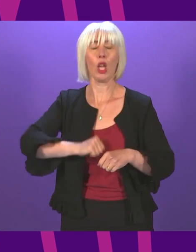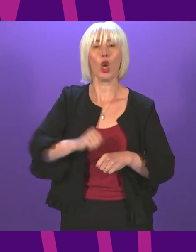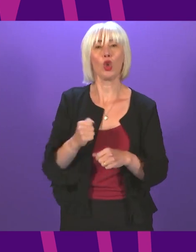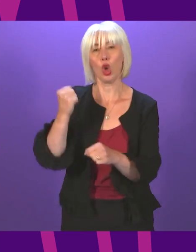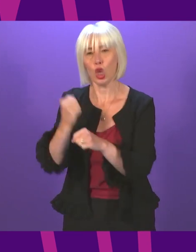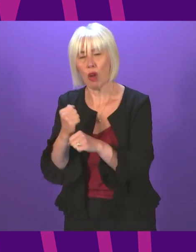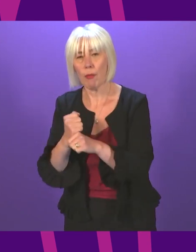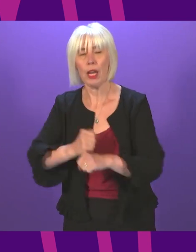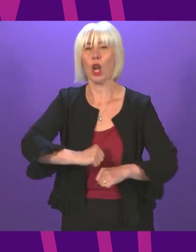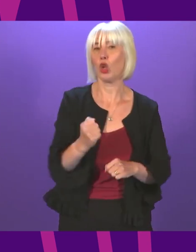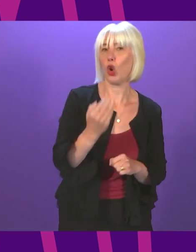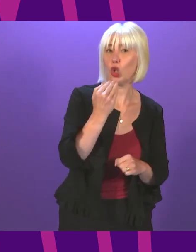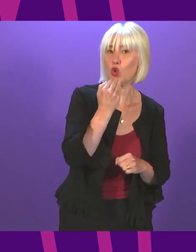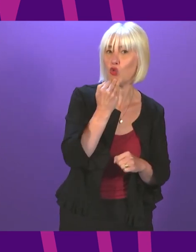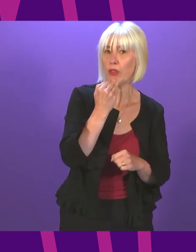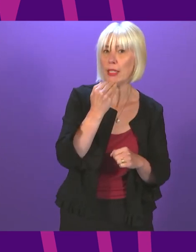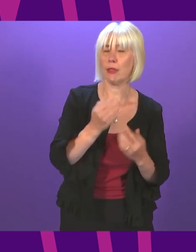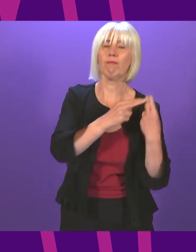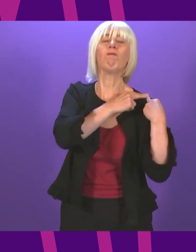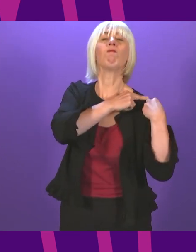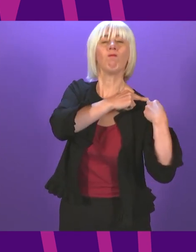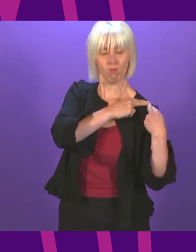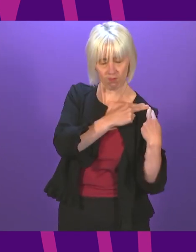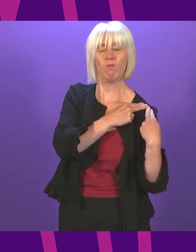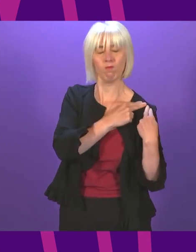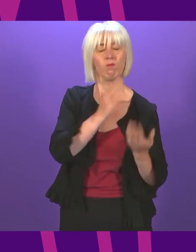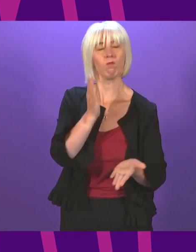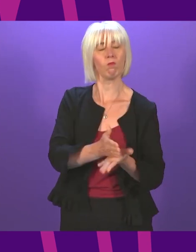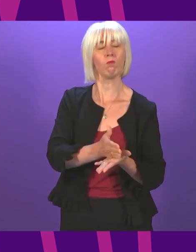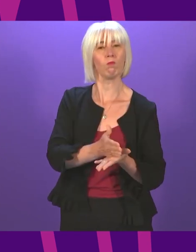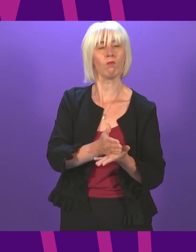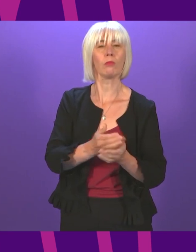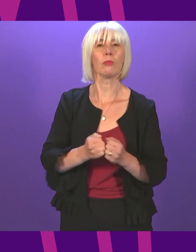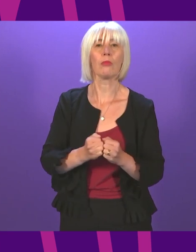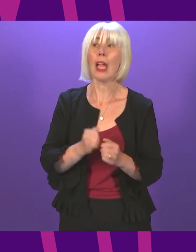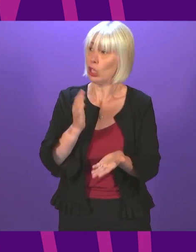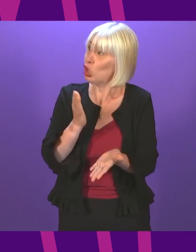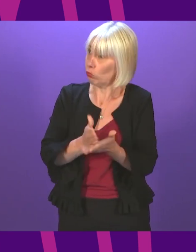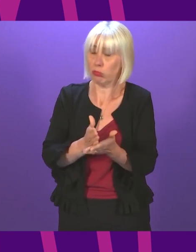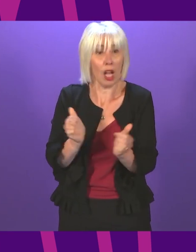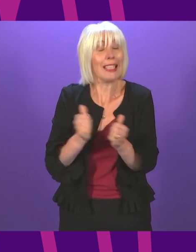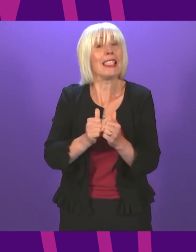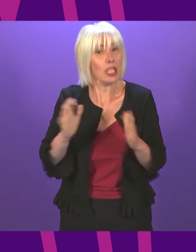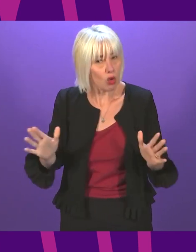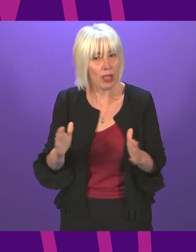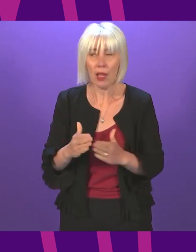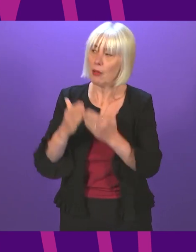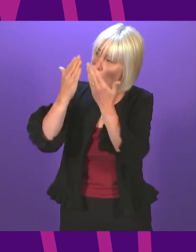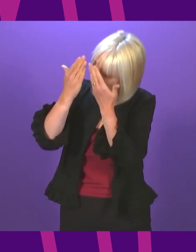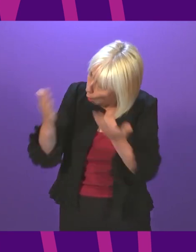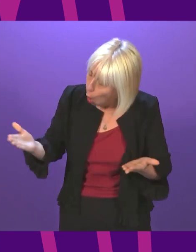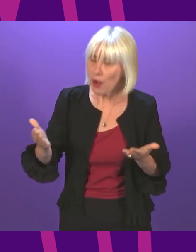are accepting our responsibility to do that. Genuine disagreement, honestly and respectfully